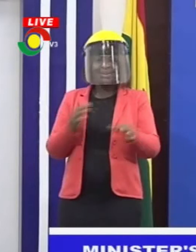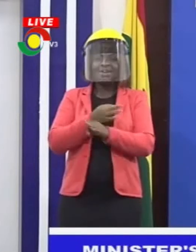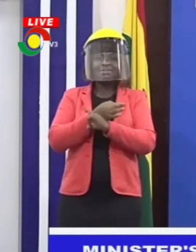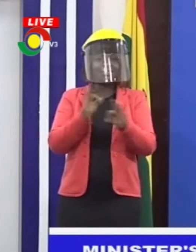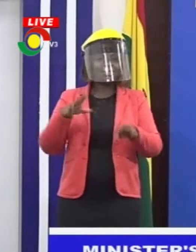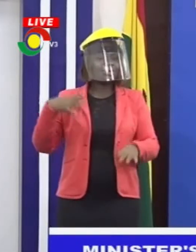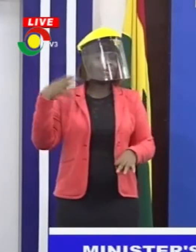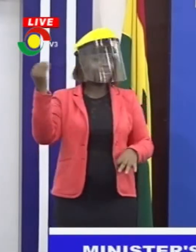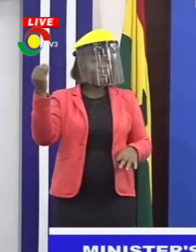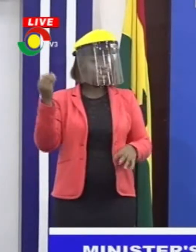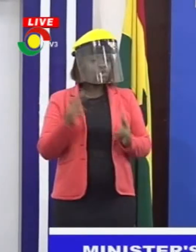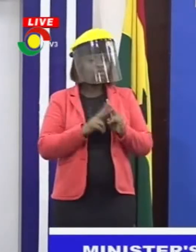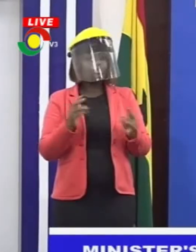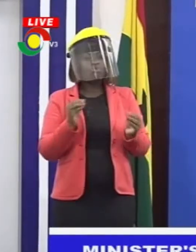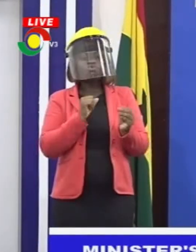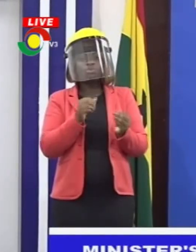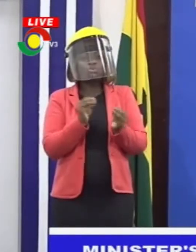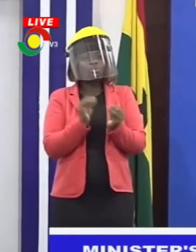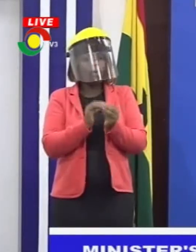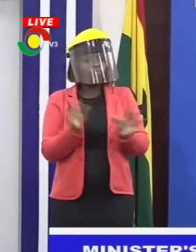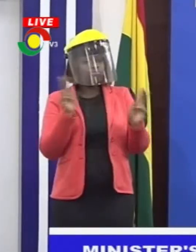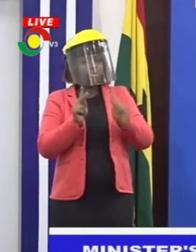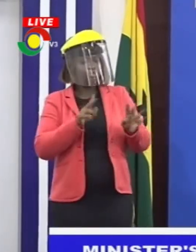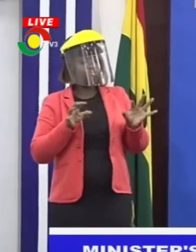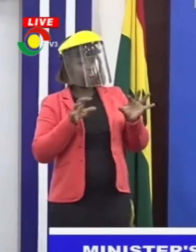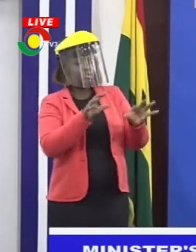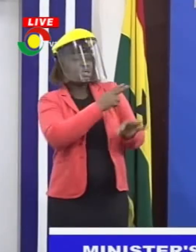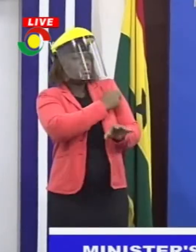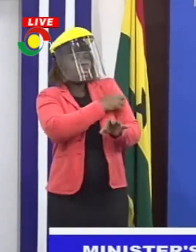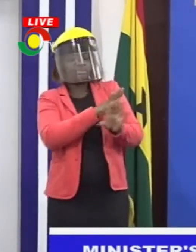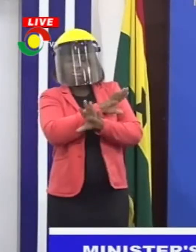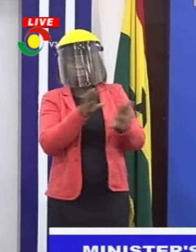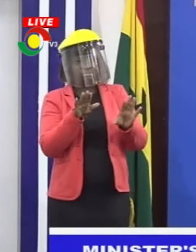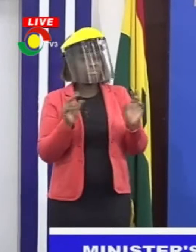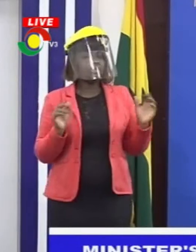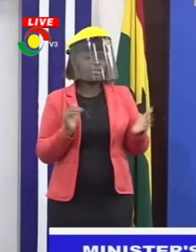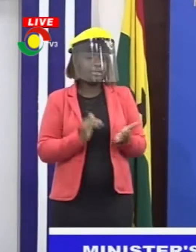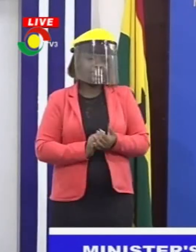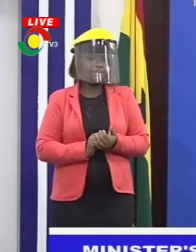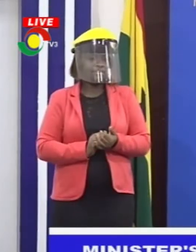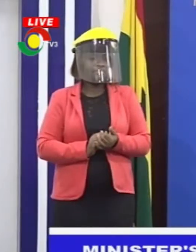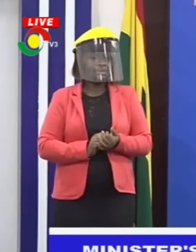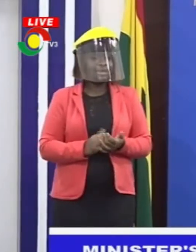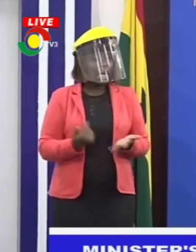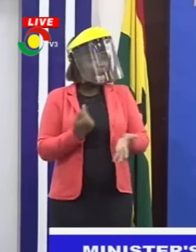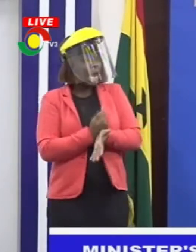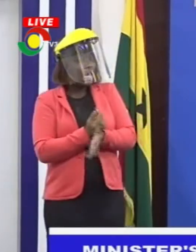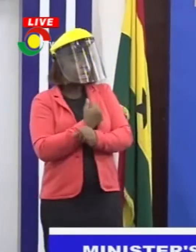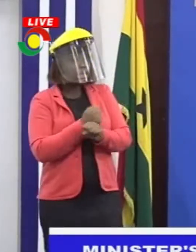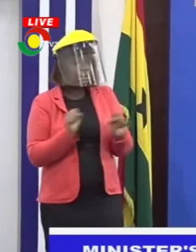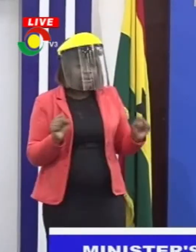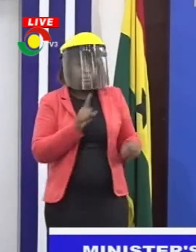experiencing that acute congestion that we had a week or so ago. Is Ghana safe?